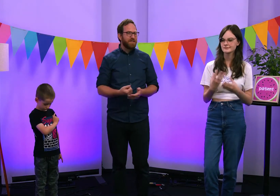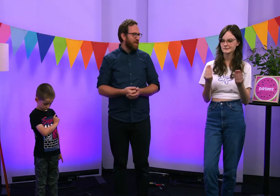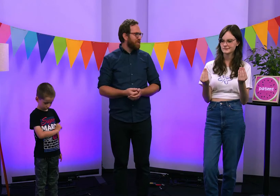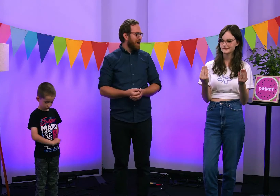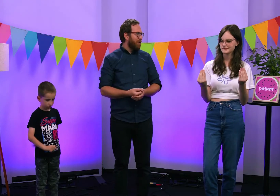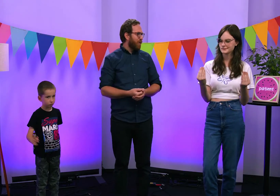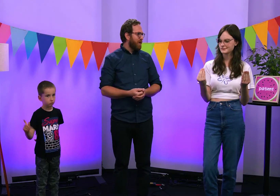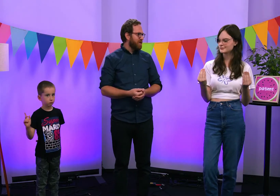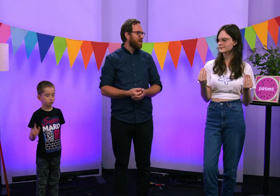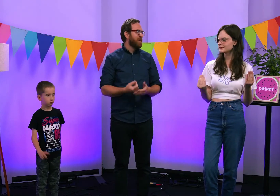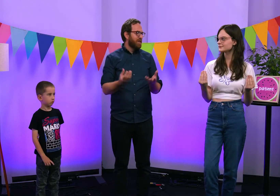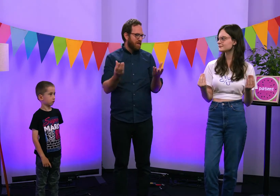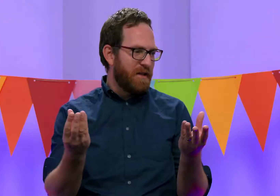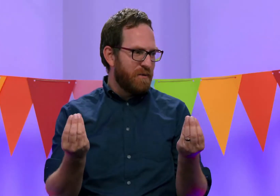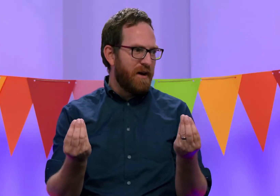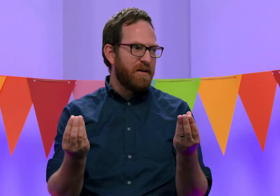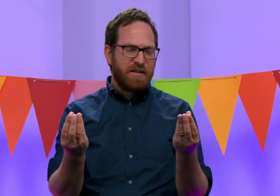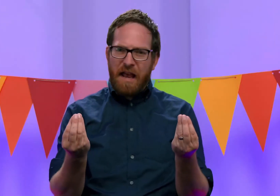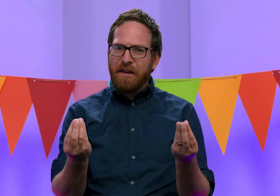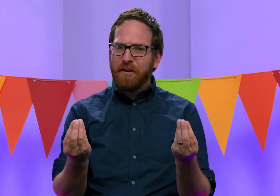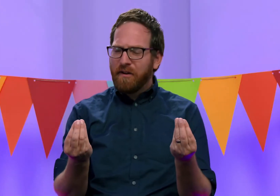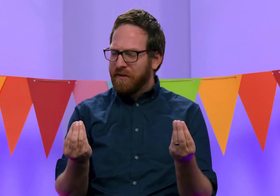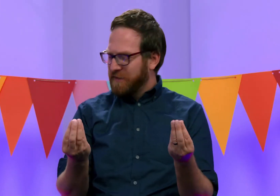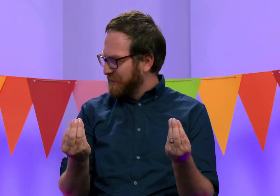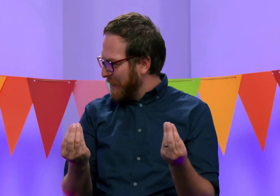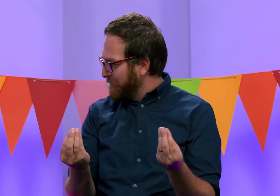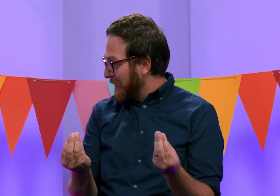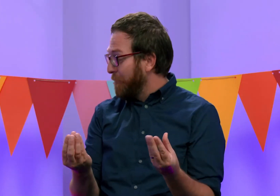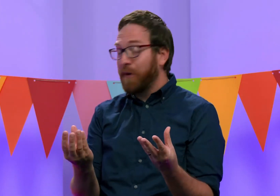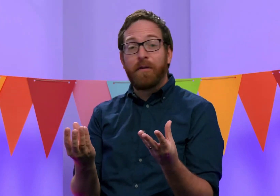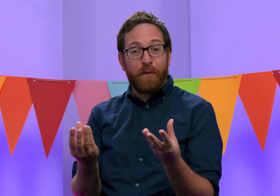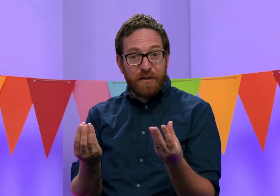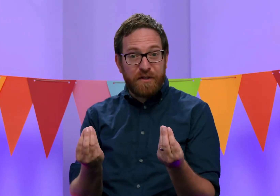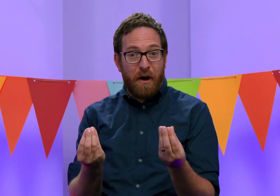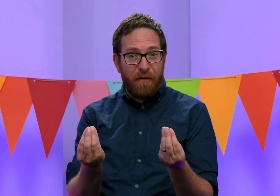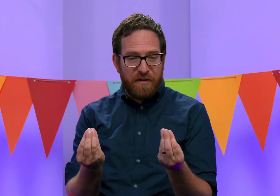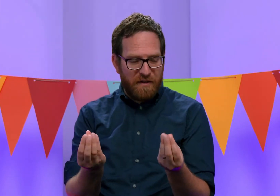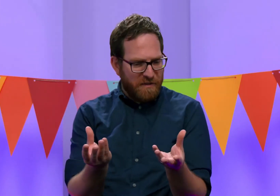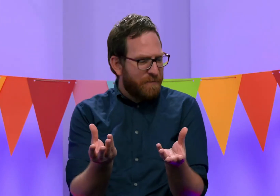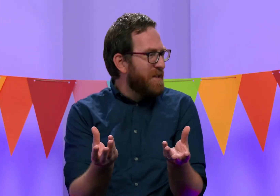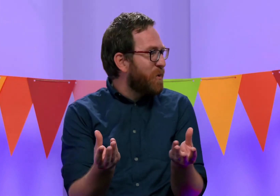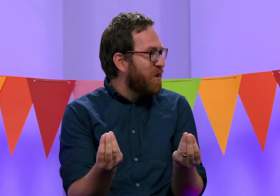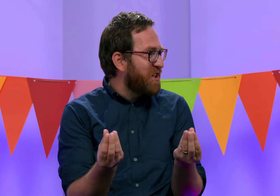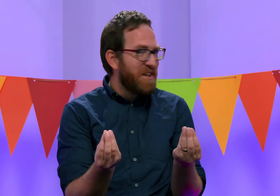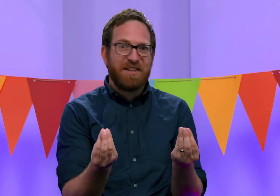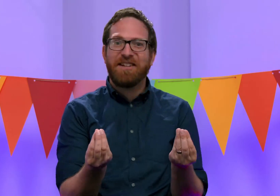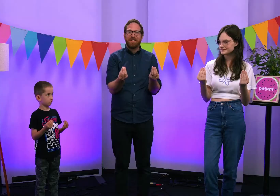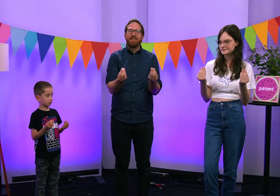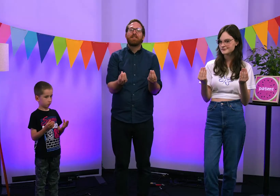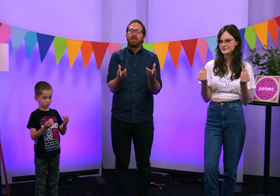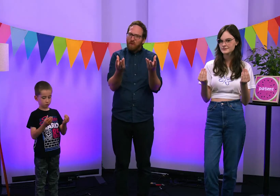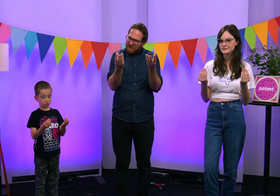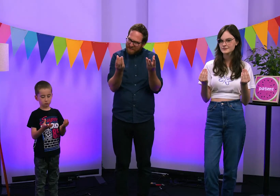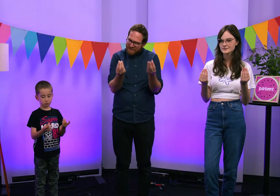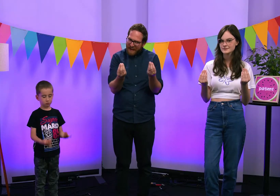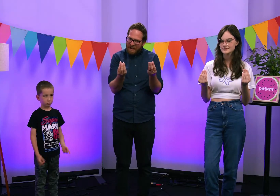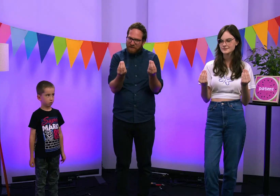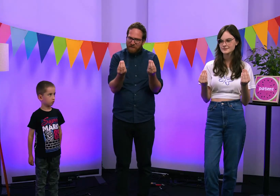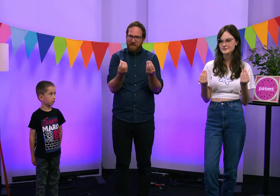This is a new sign for us. That's right. Tender, the same sign for soft, something squishy. The Lord is tender